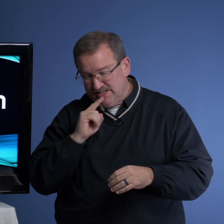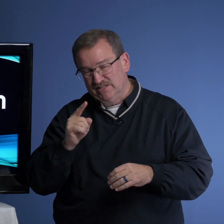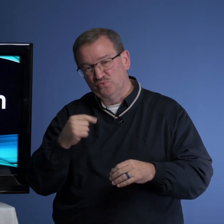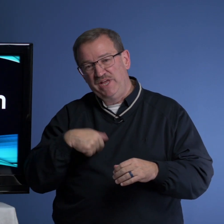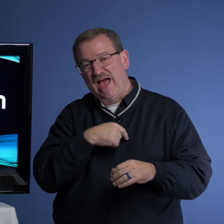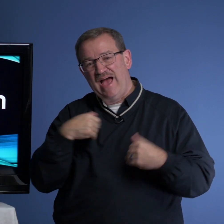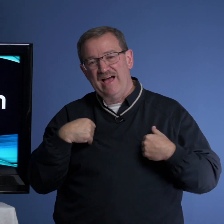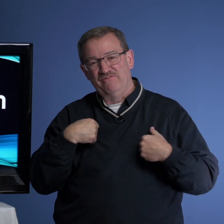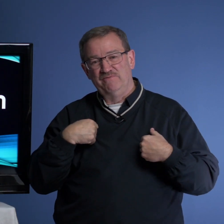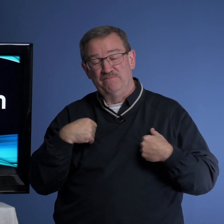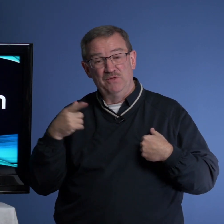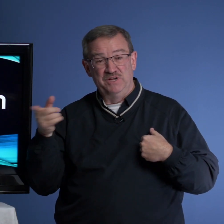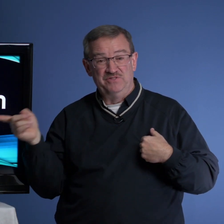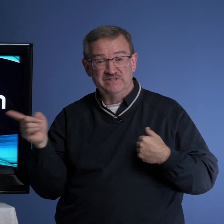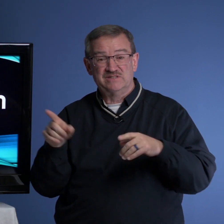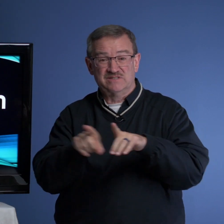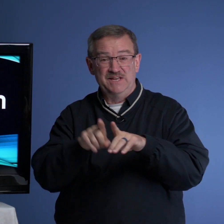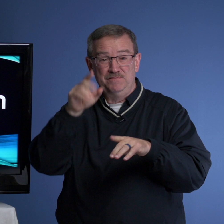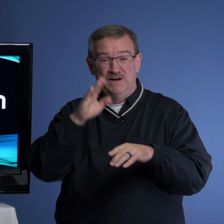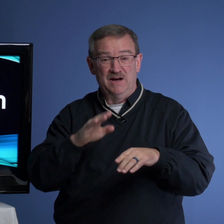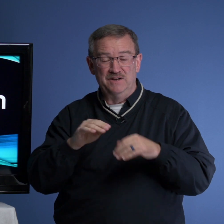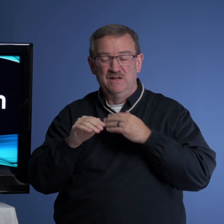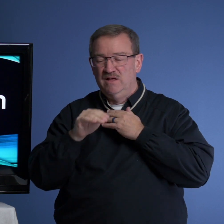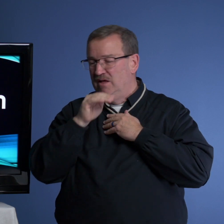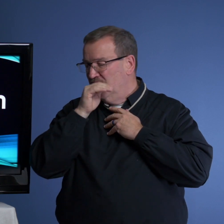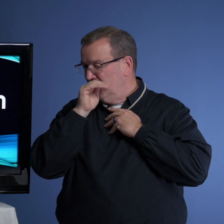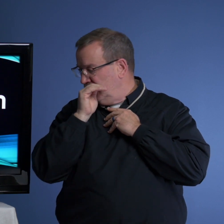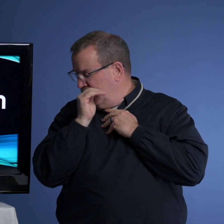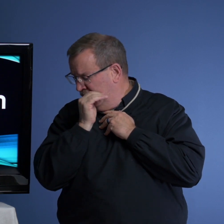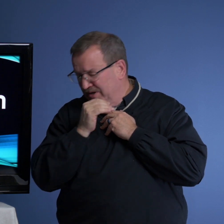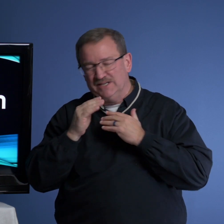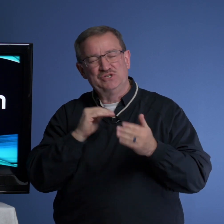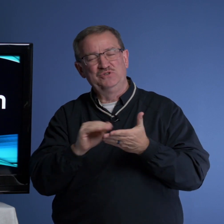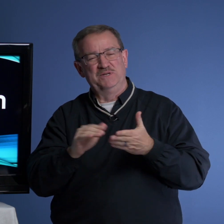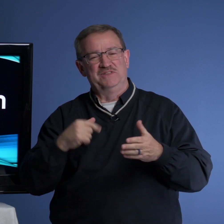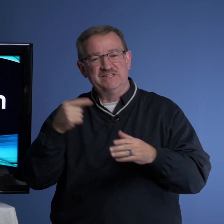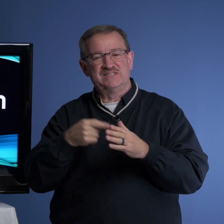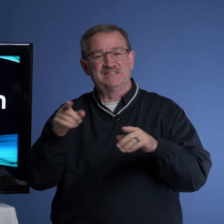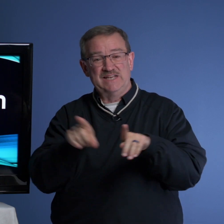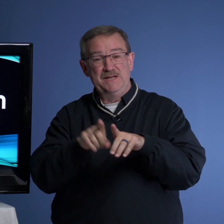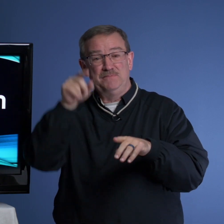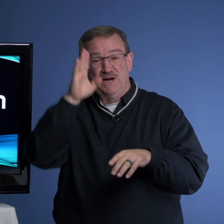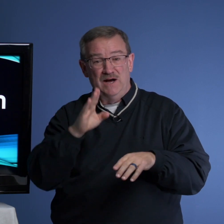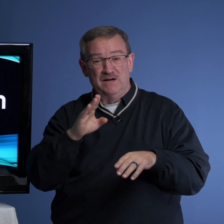is, we have, by the way, this same God, excuse me, this same God,